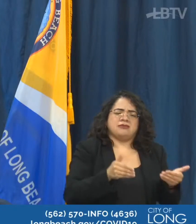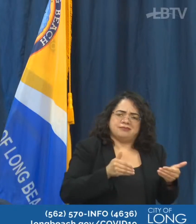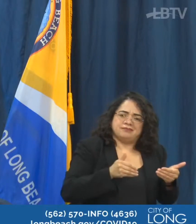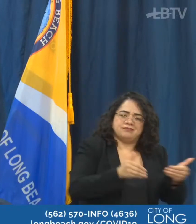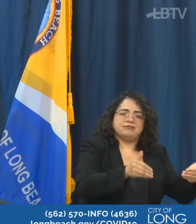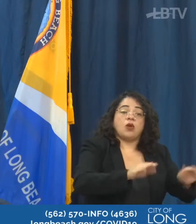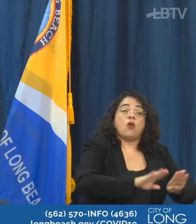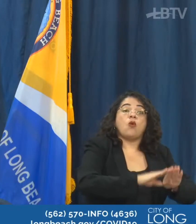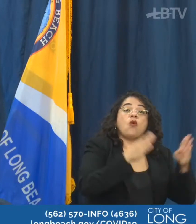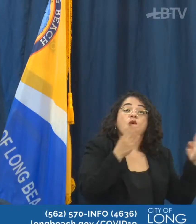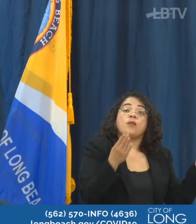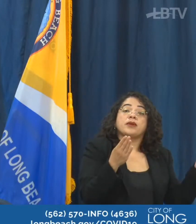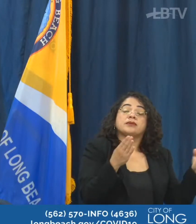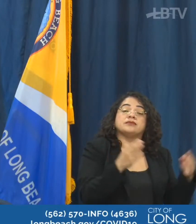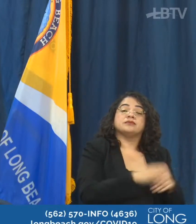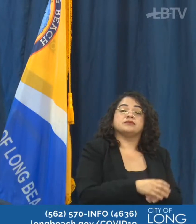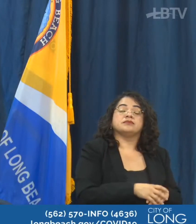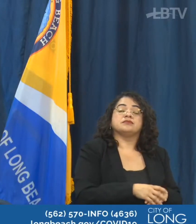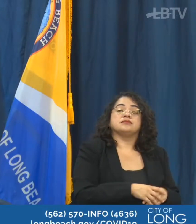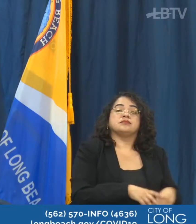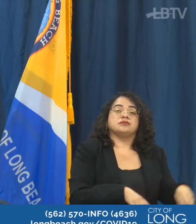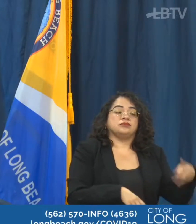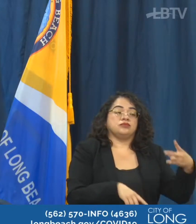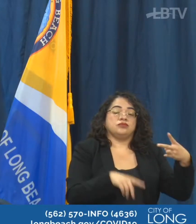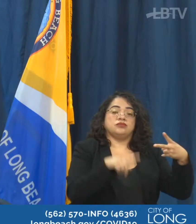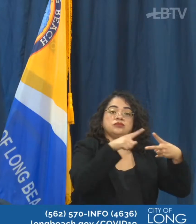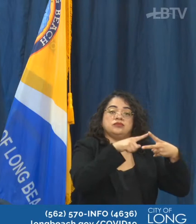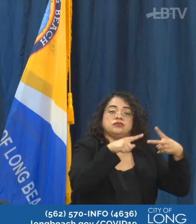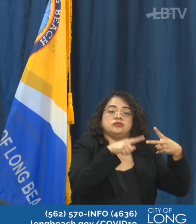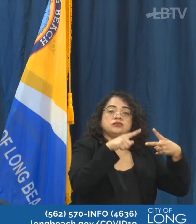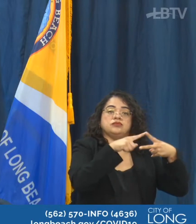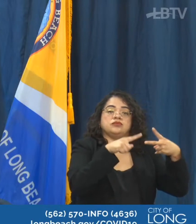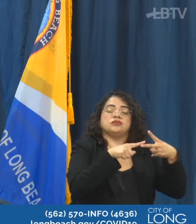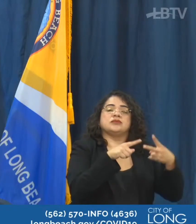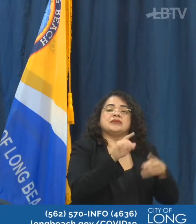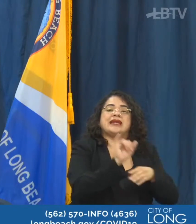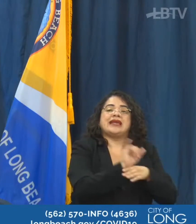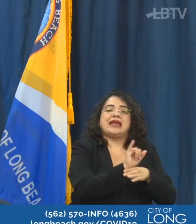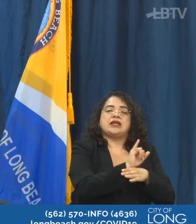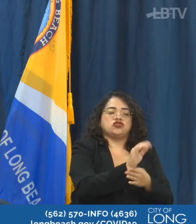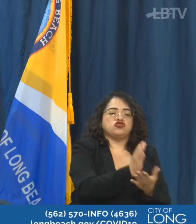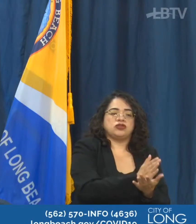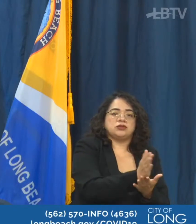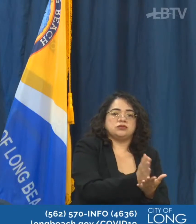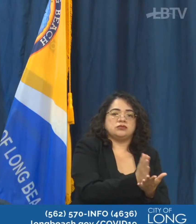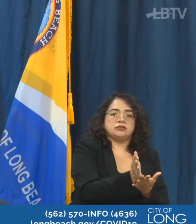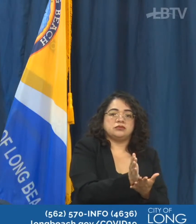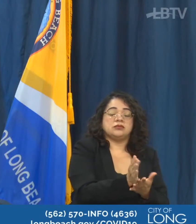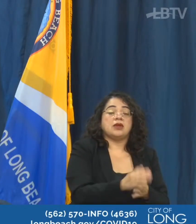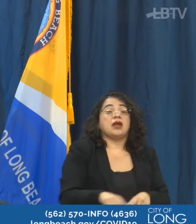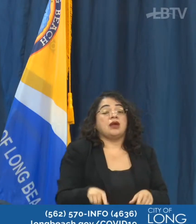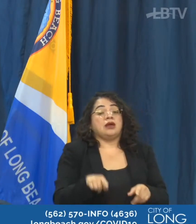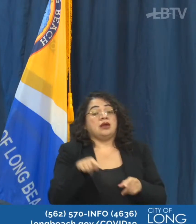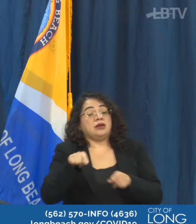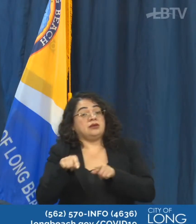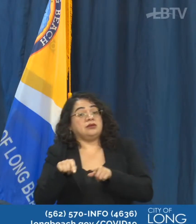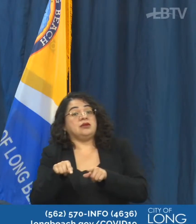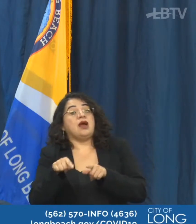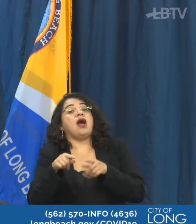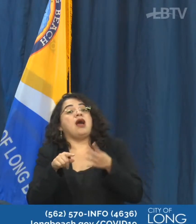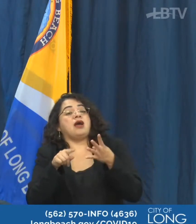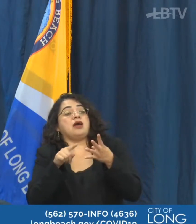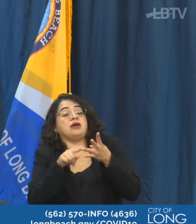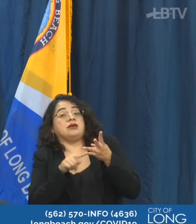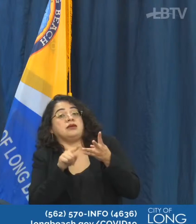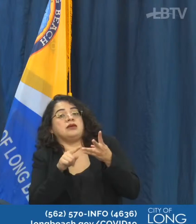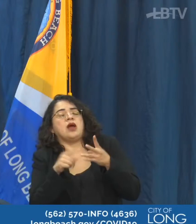reopen up to additional industries and then expand to others. Let me begin with what we